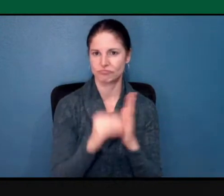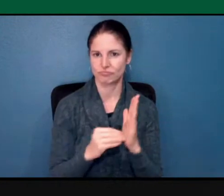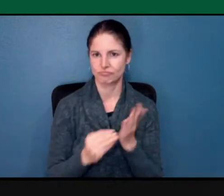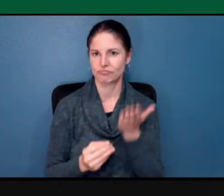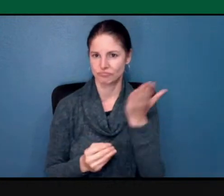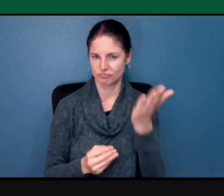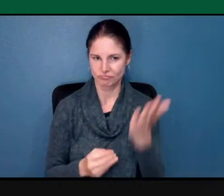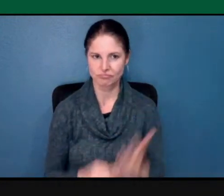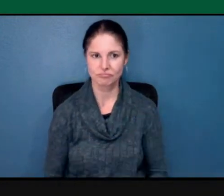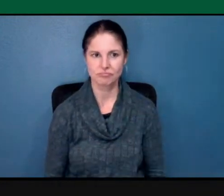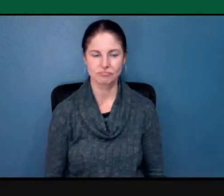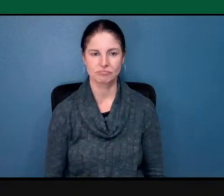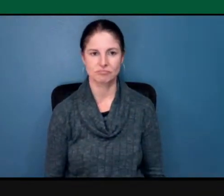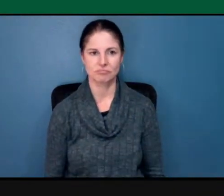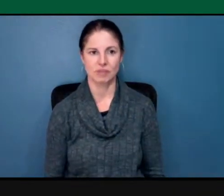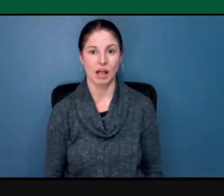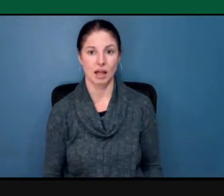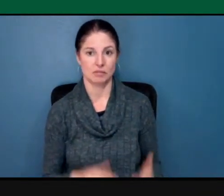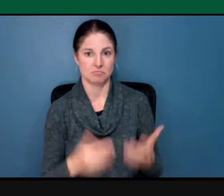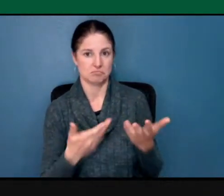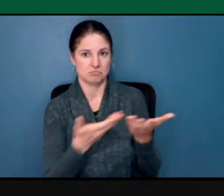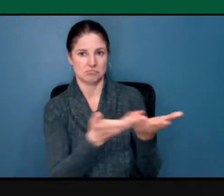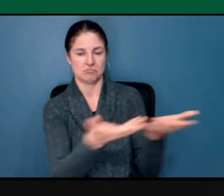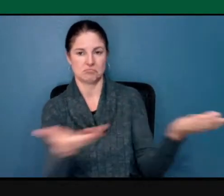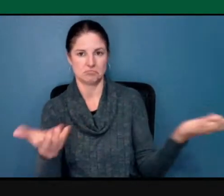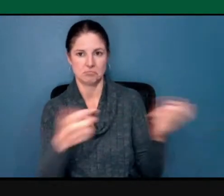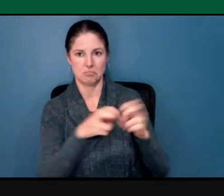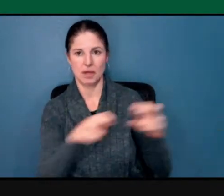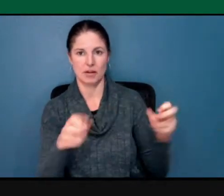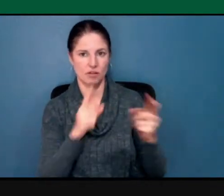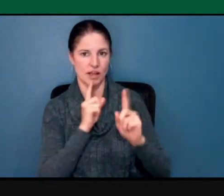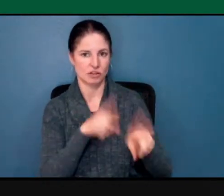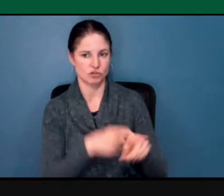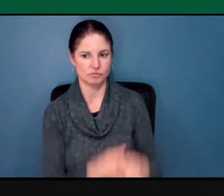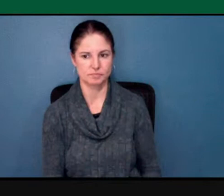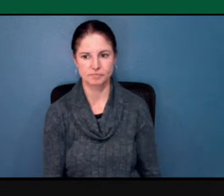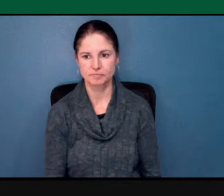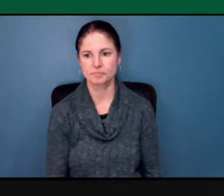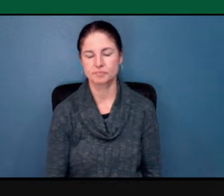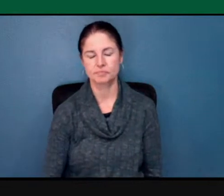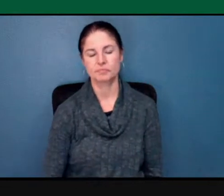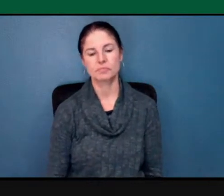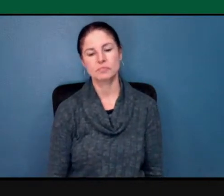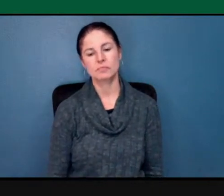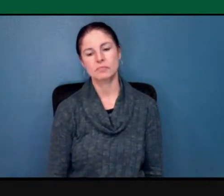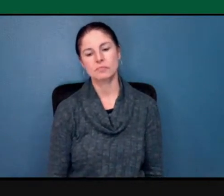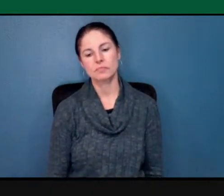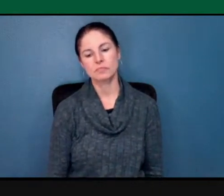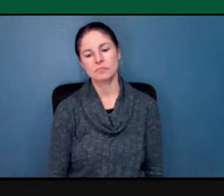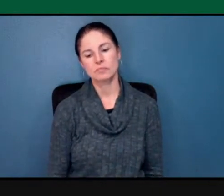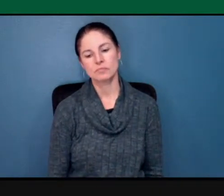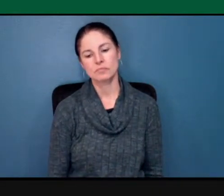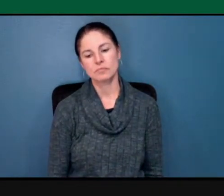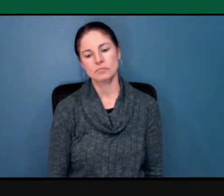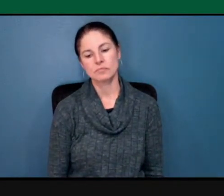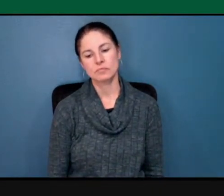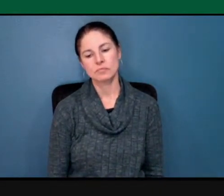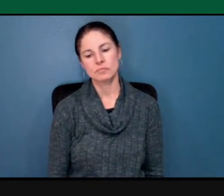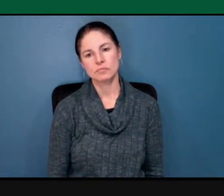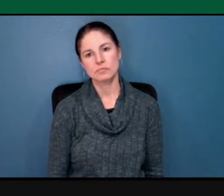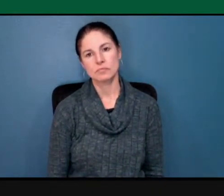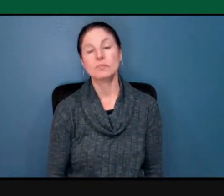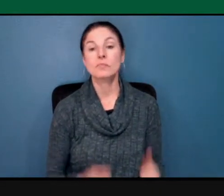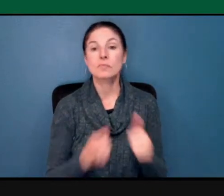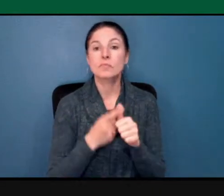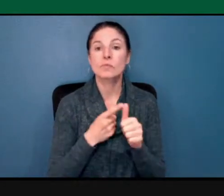free. This is open to all of our panelists. So the first is from Sonny,